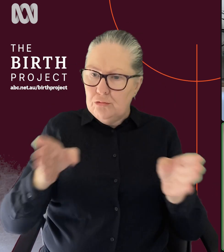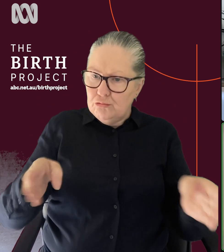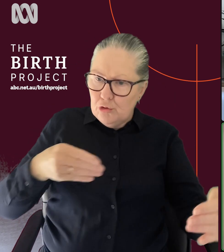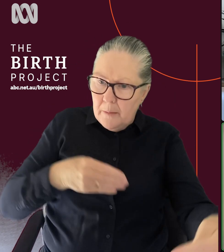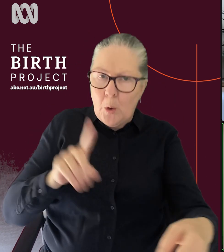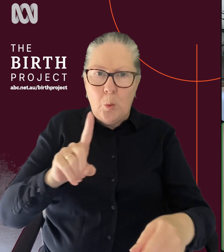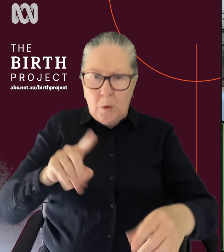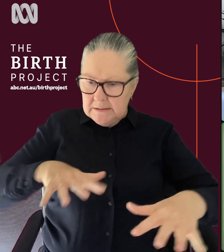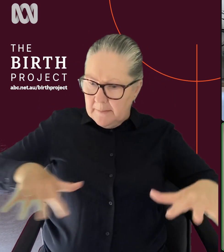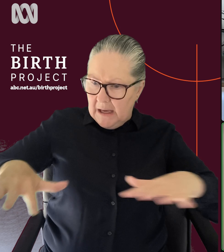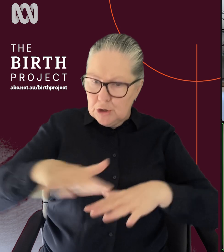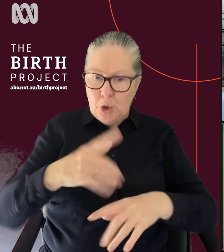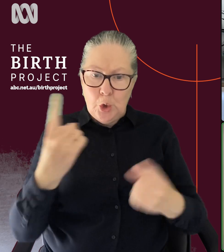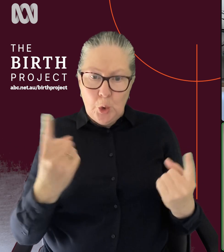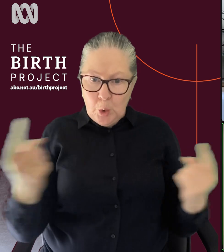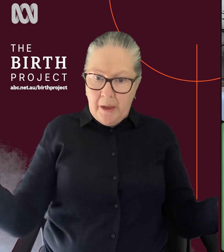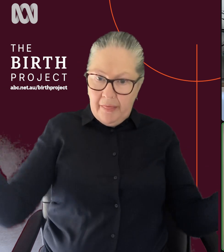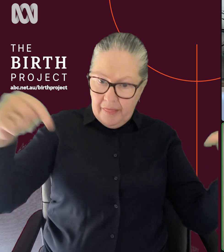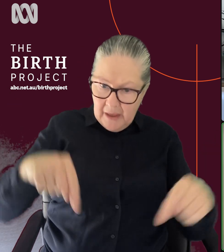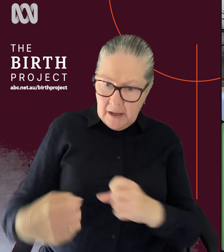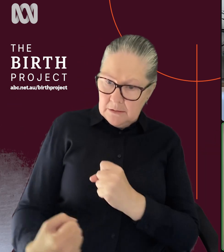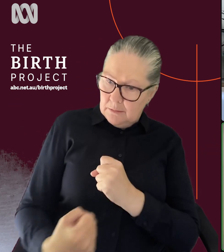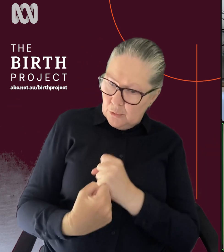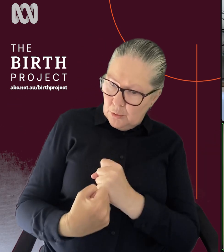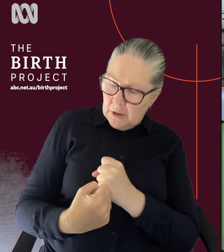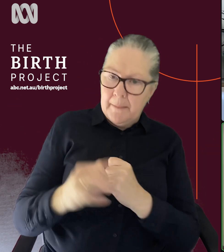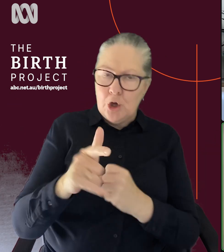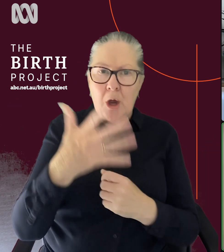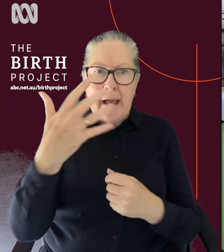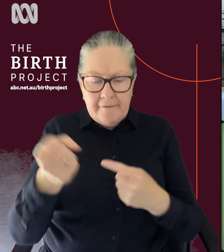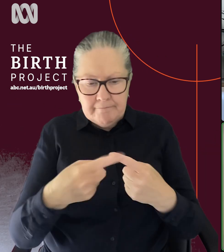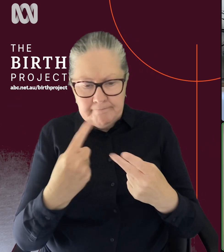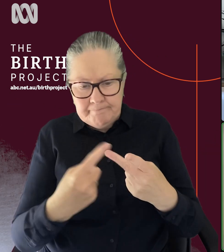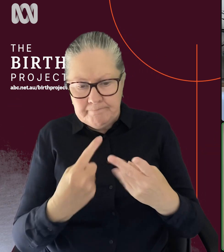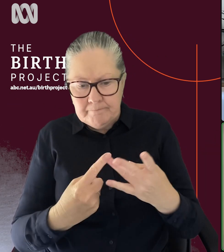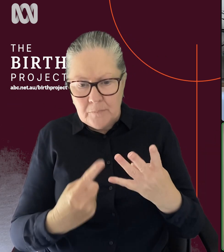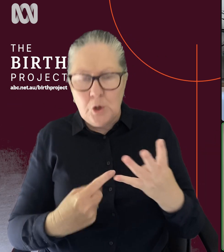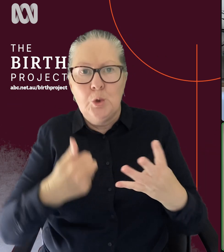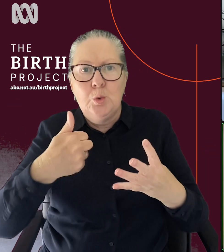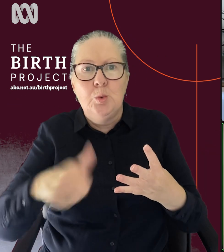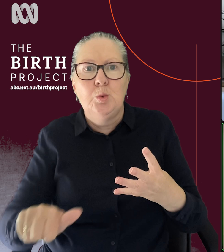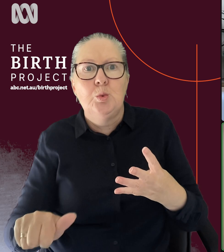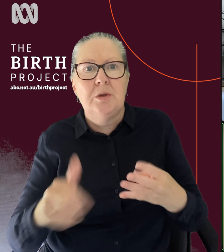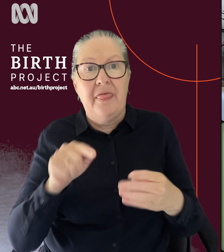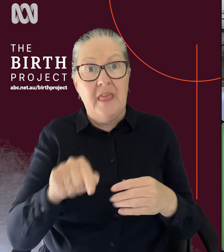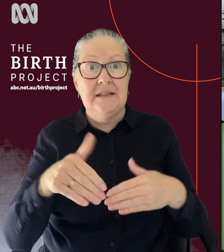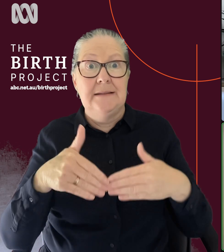in, who's going to be there to support you. And then perhaps you've got a bag of tools that you want to draw on, on the day, but